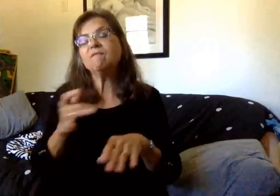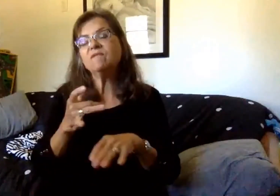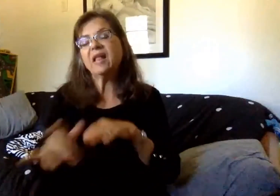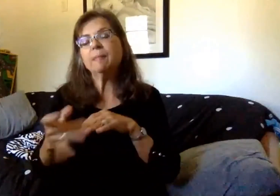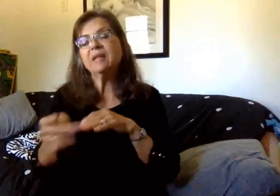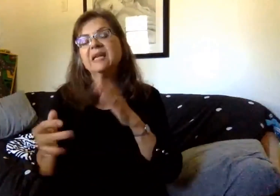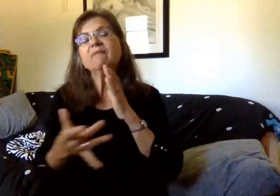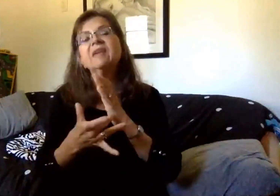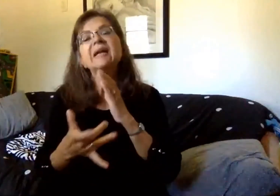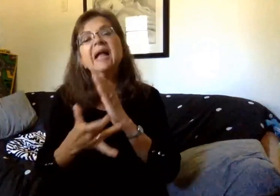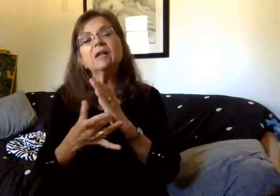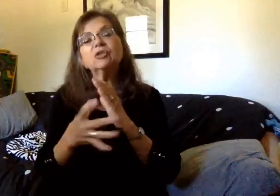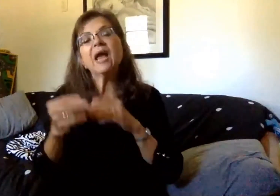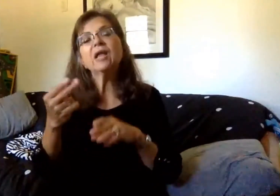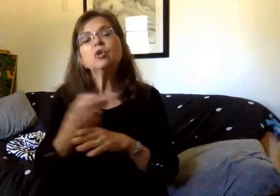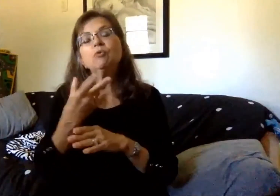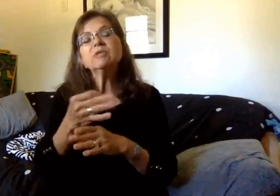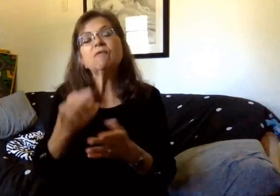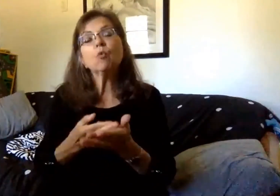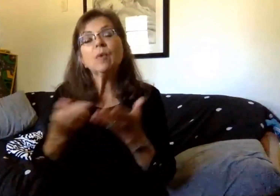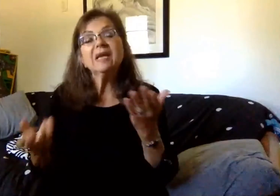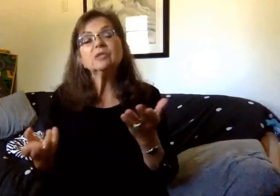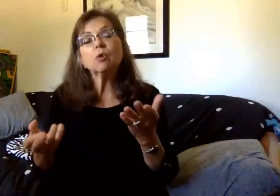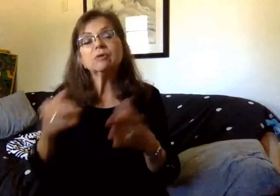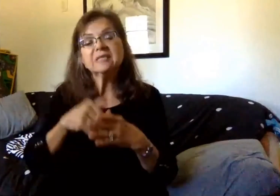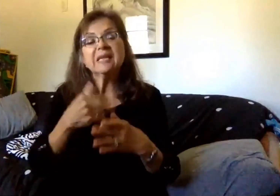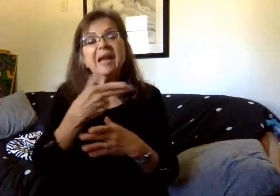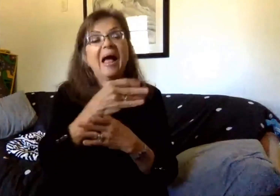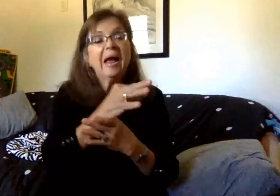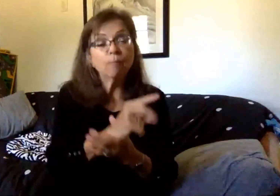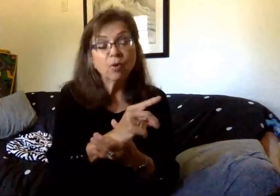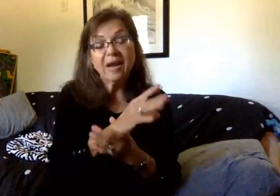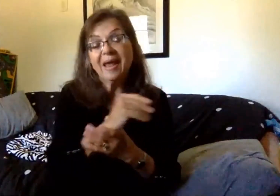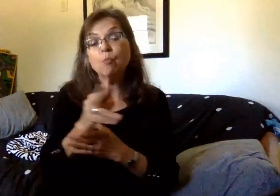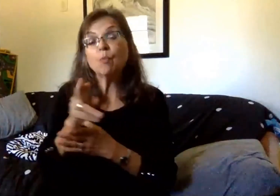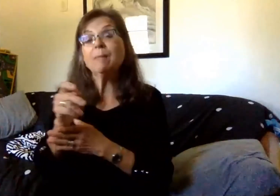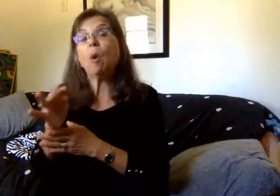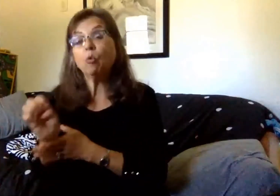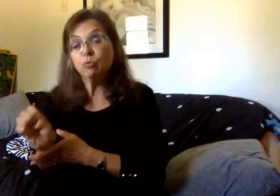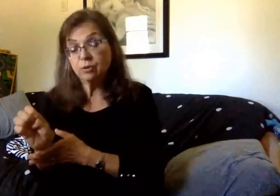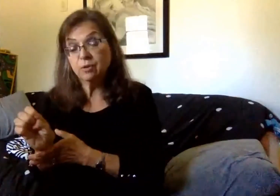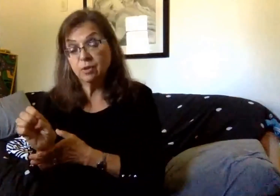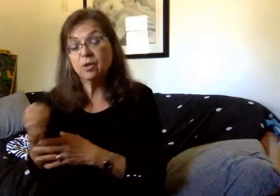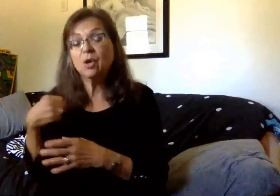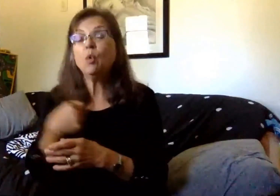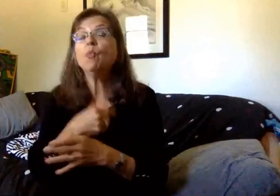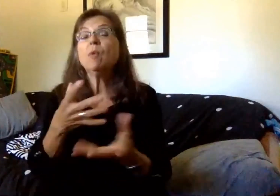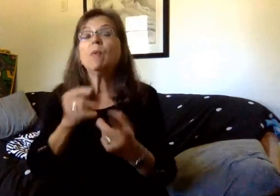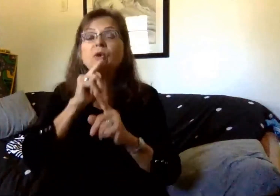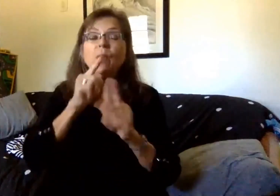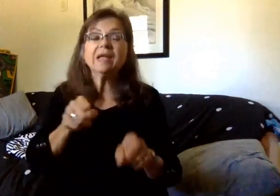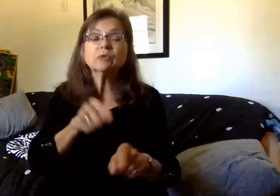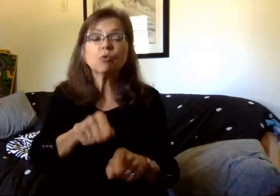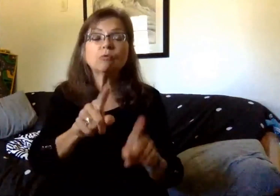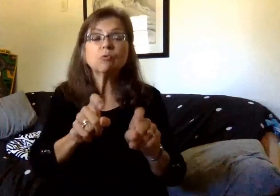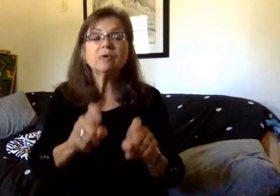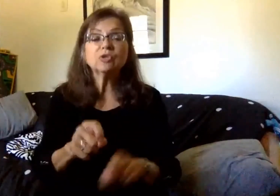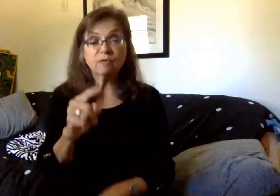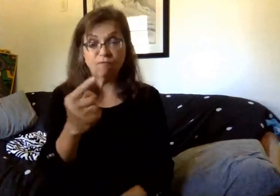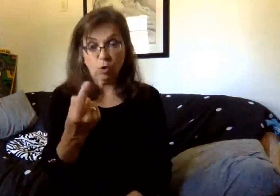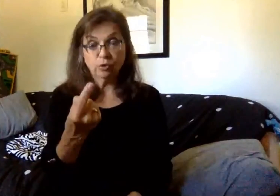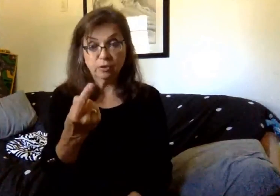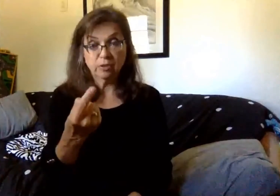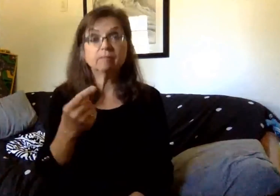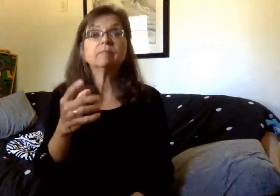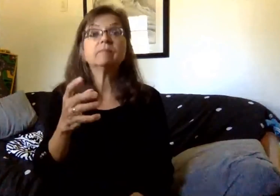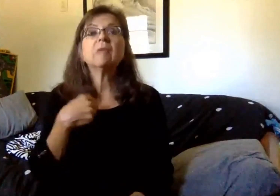technology and the use of these resources in our hybrid and remote models, we wanted to answer some of those questions first. So what I'd like to do